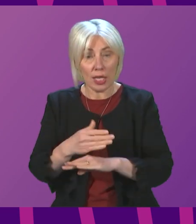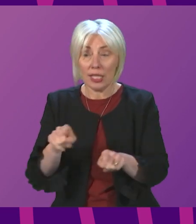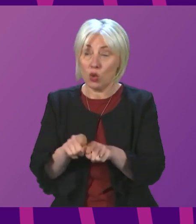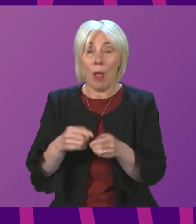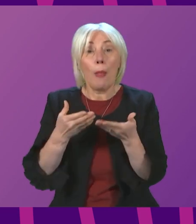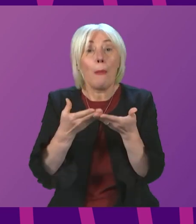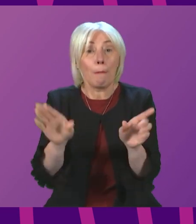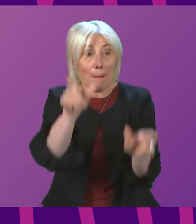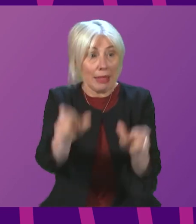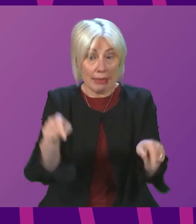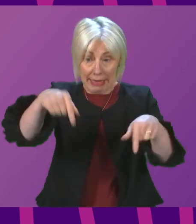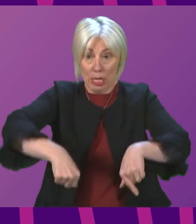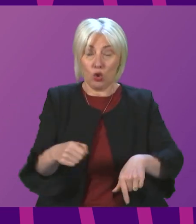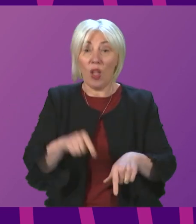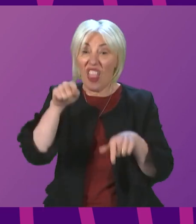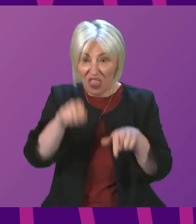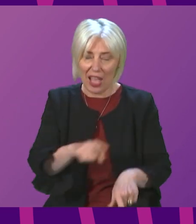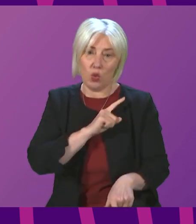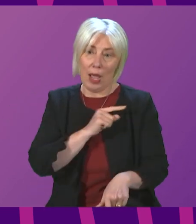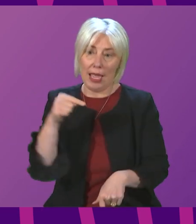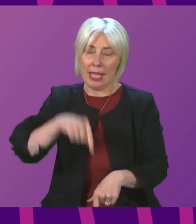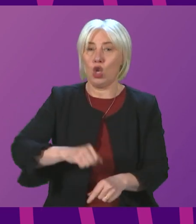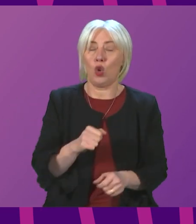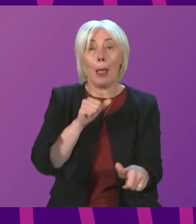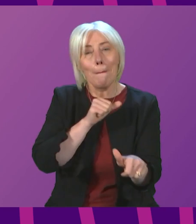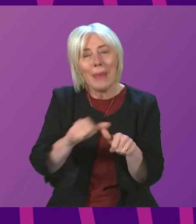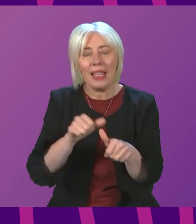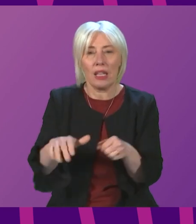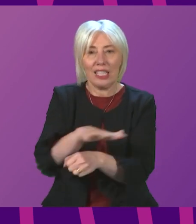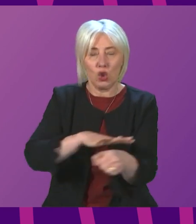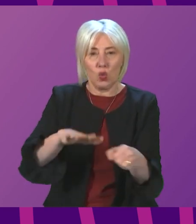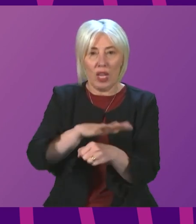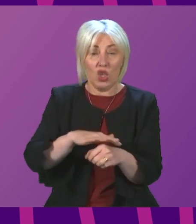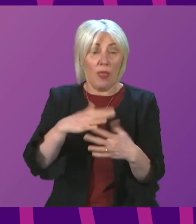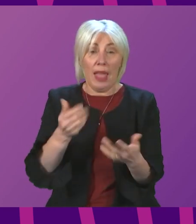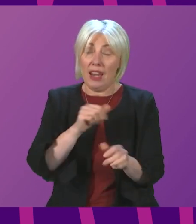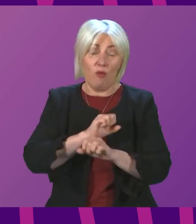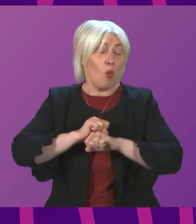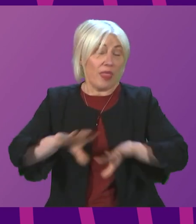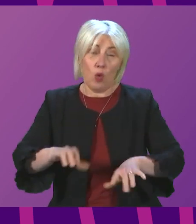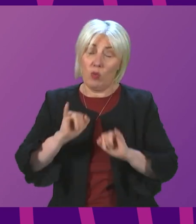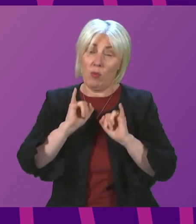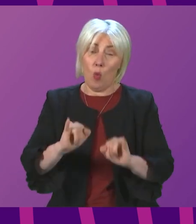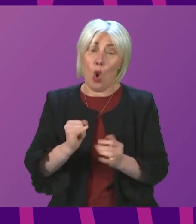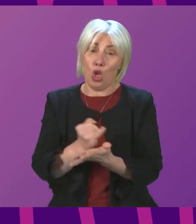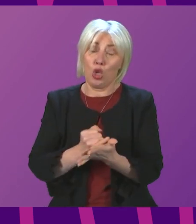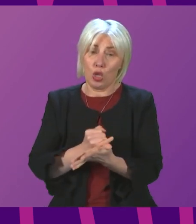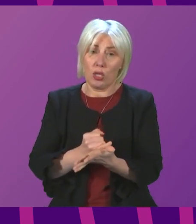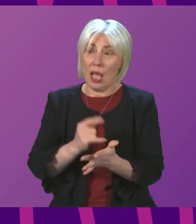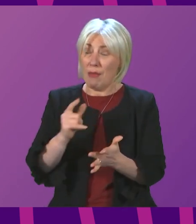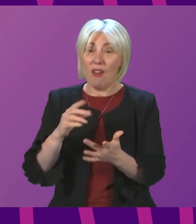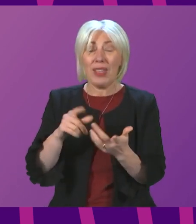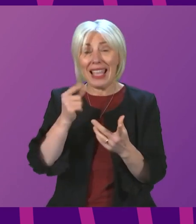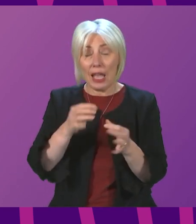public has taken, has got Scotland into a much stronger position than we would otherwise have been. And I think if we can all just put party